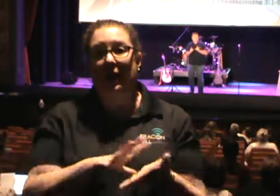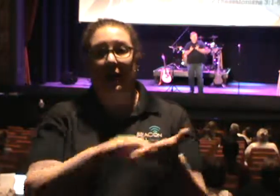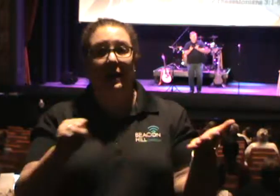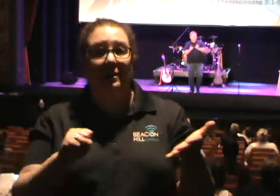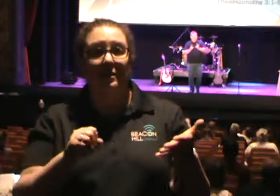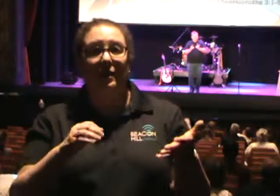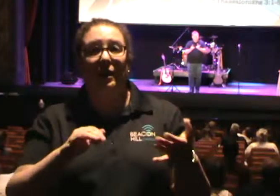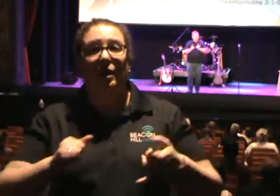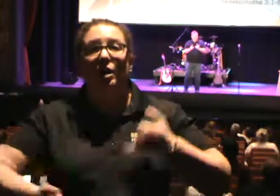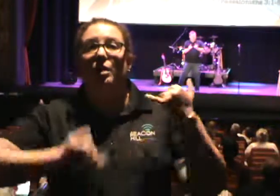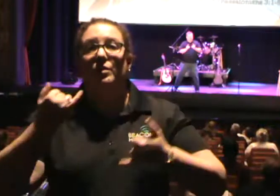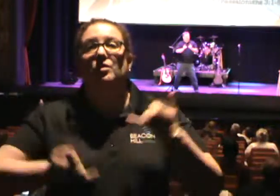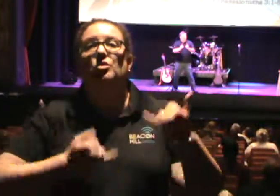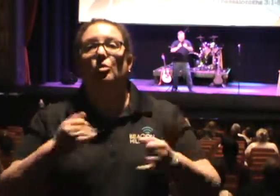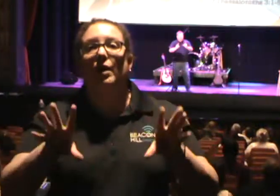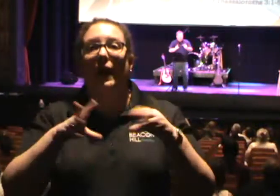Jesus.